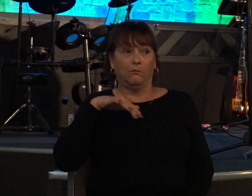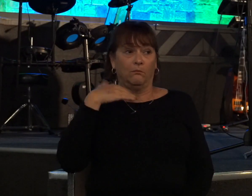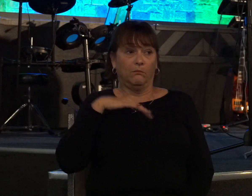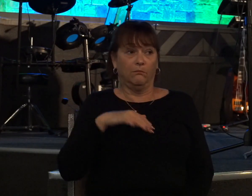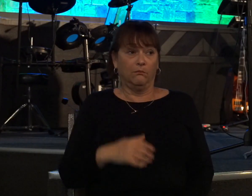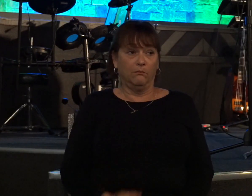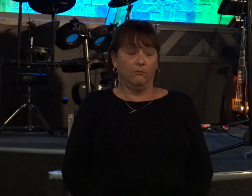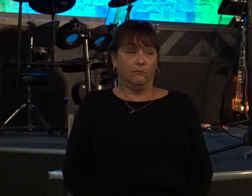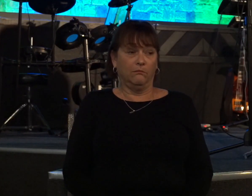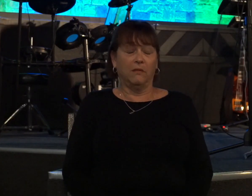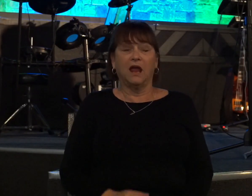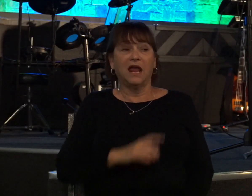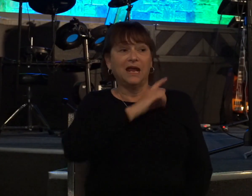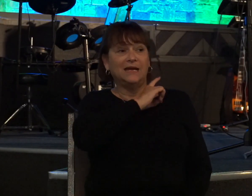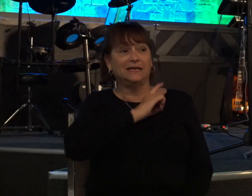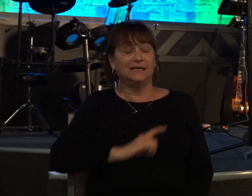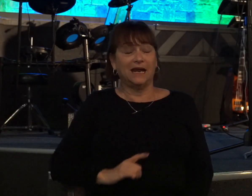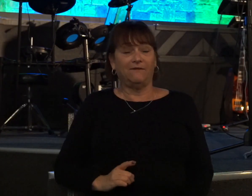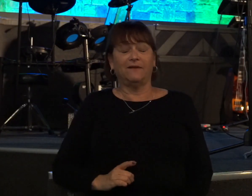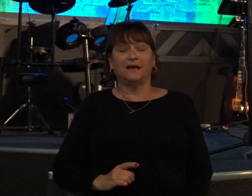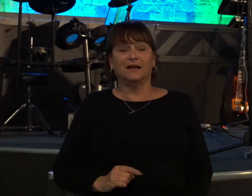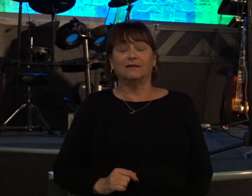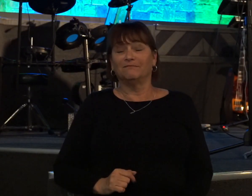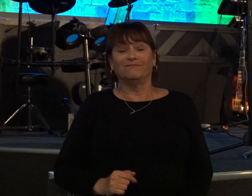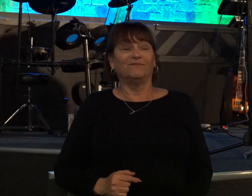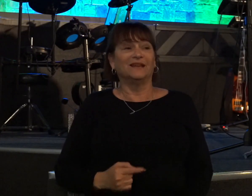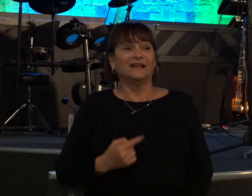wow david sentenced this man to death for what he had done